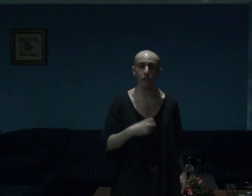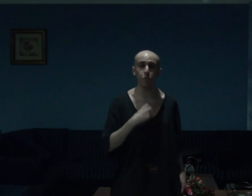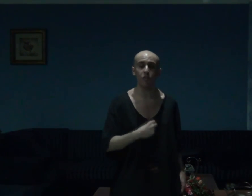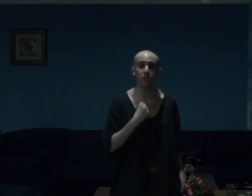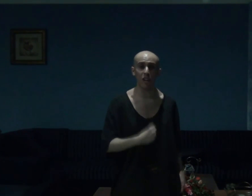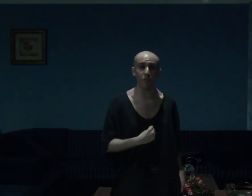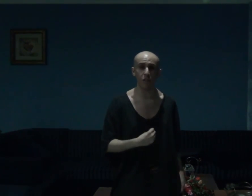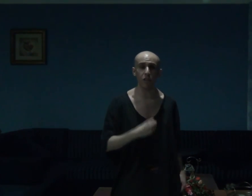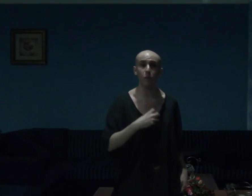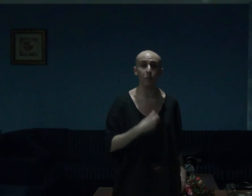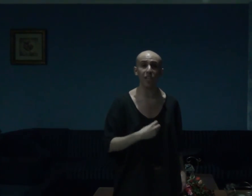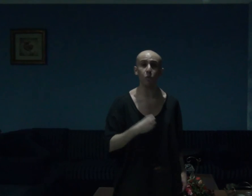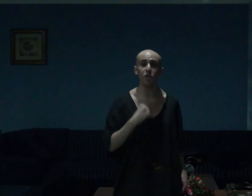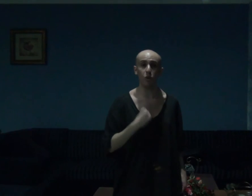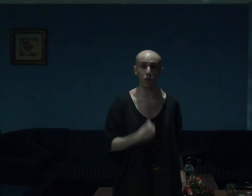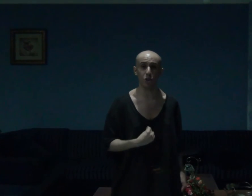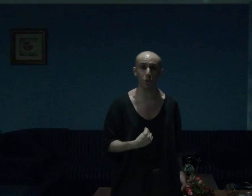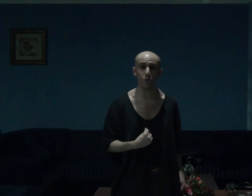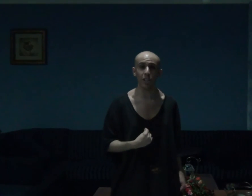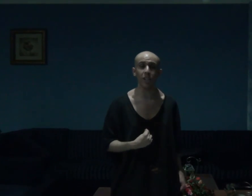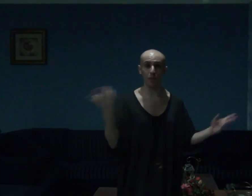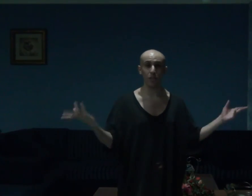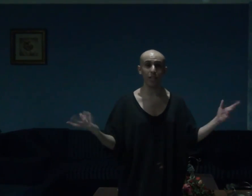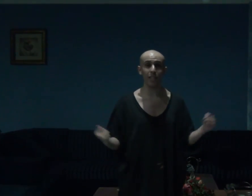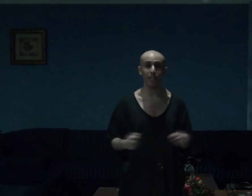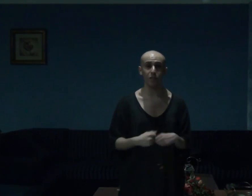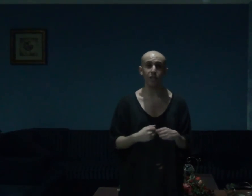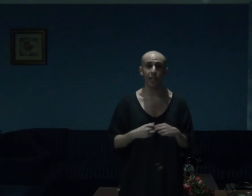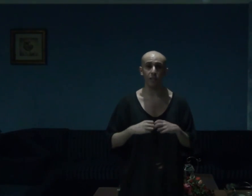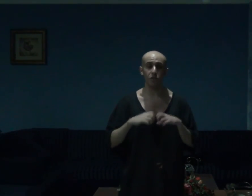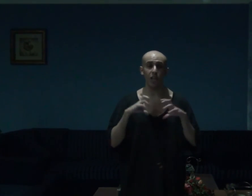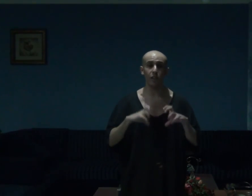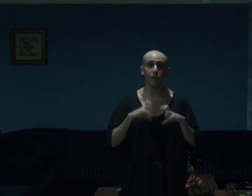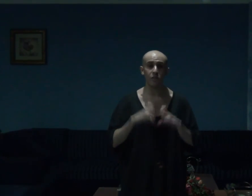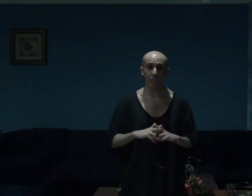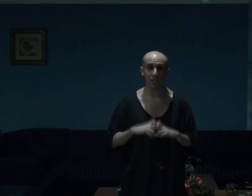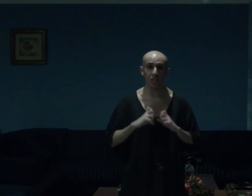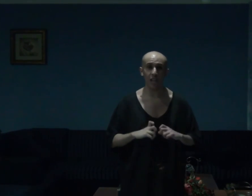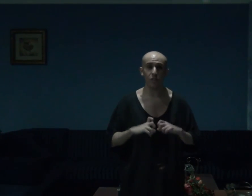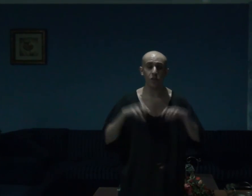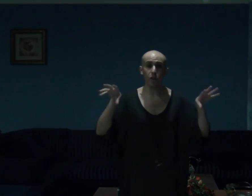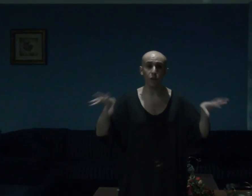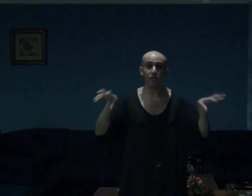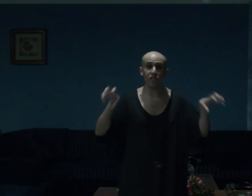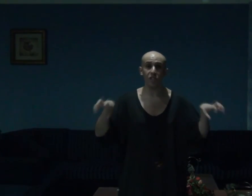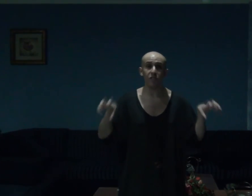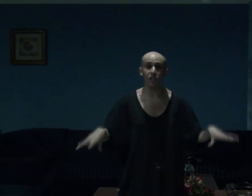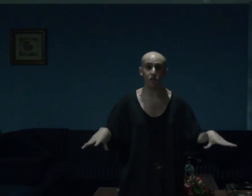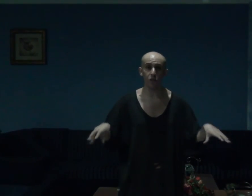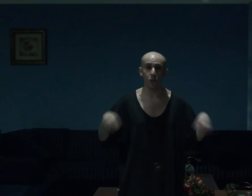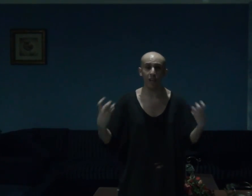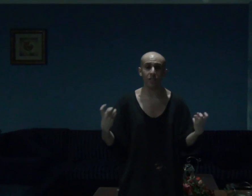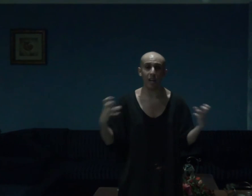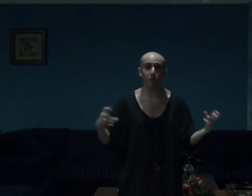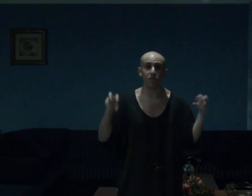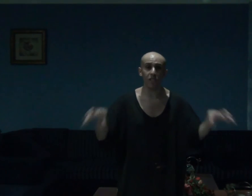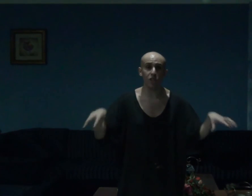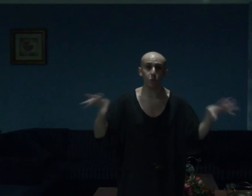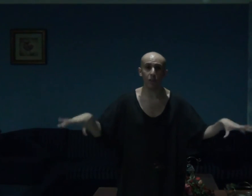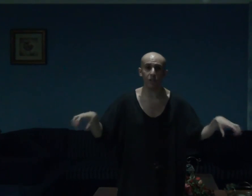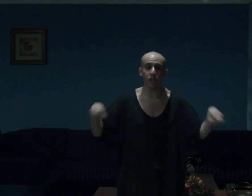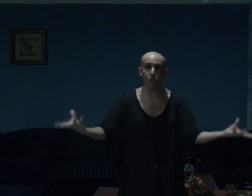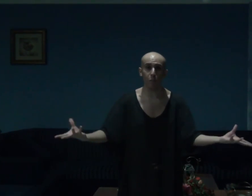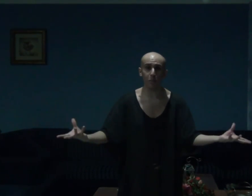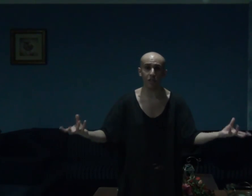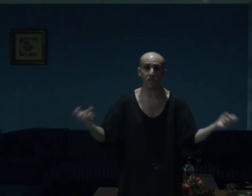chessboard will forever remain with yours truly. But yeah, guys and gals, I love chess and I love this TV show and how it